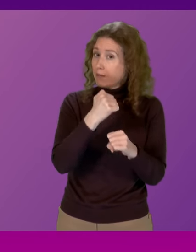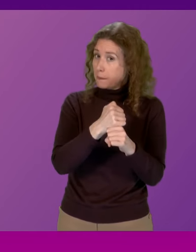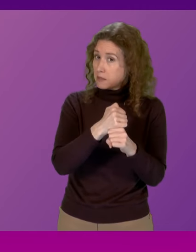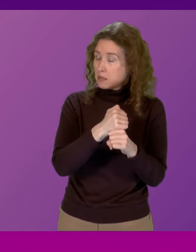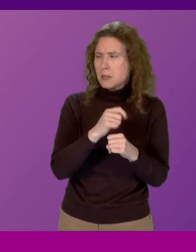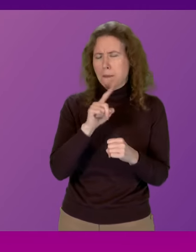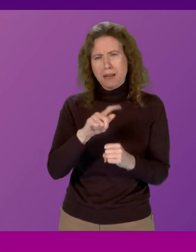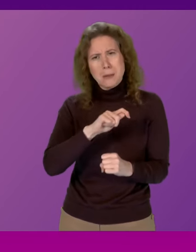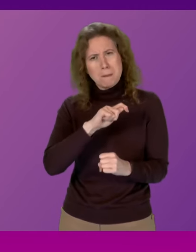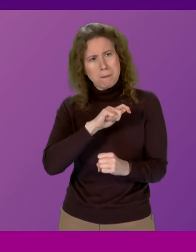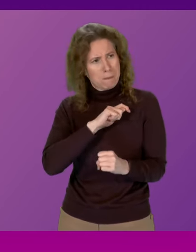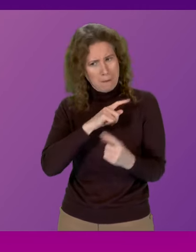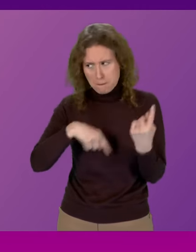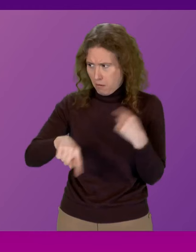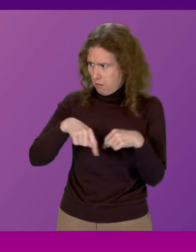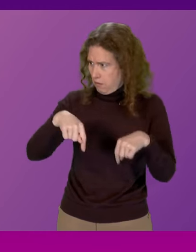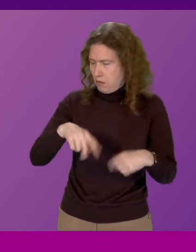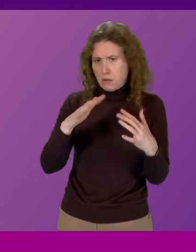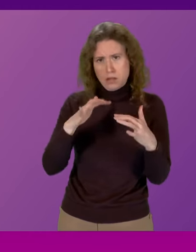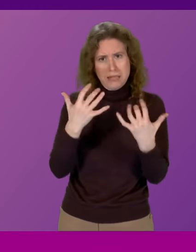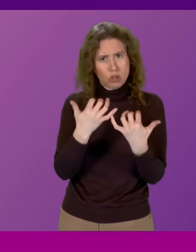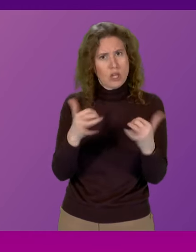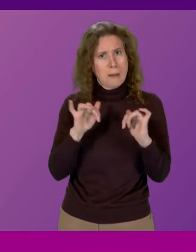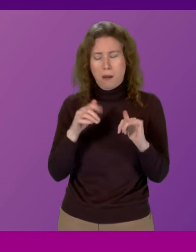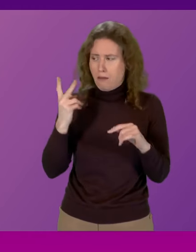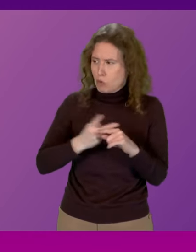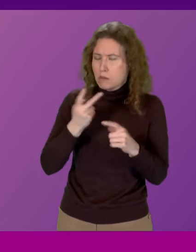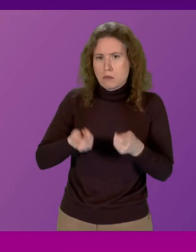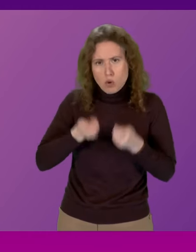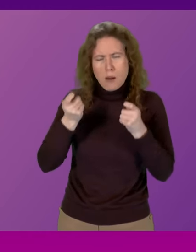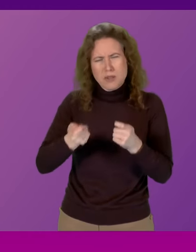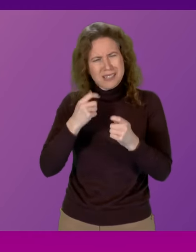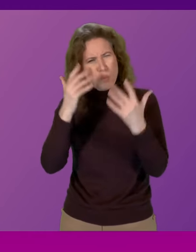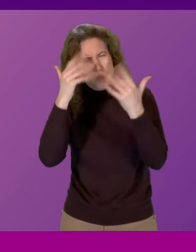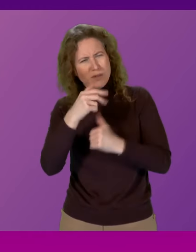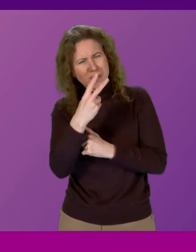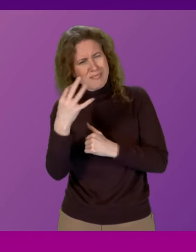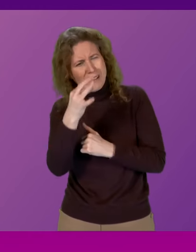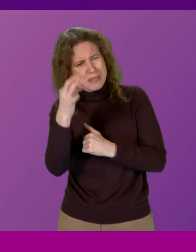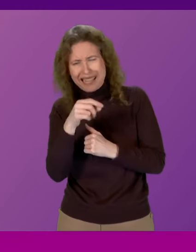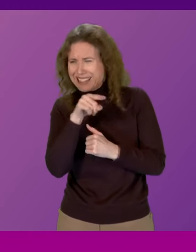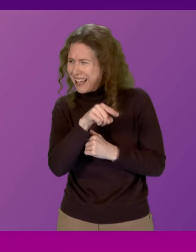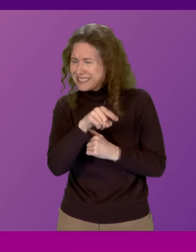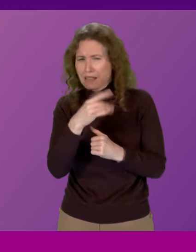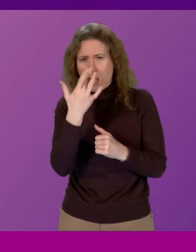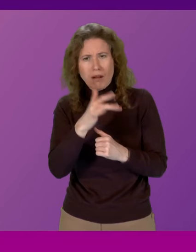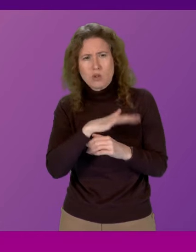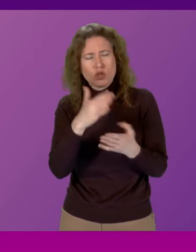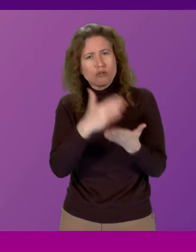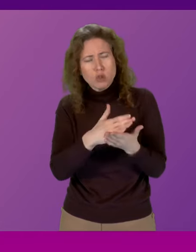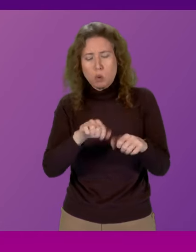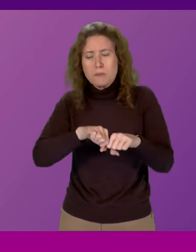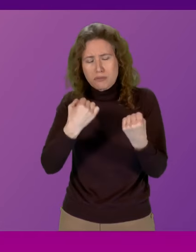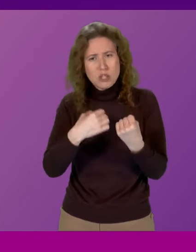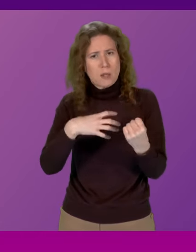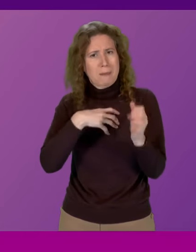members across this chamber have raised repeated concerns that this was a breach of the ministerial code now the